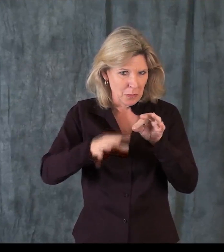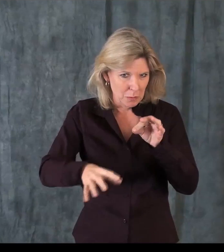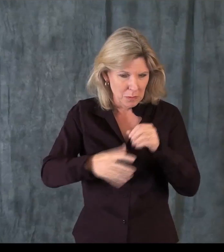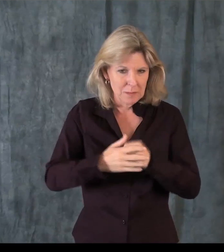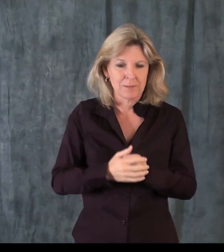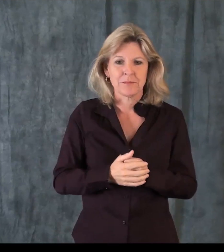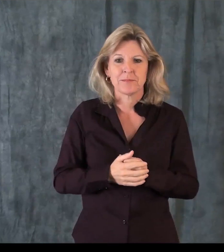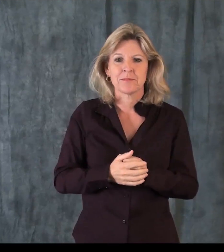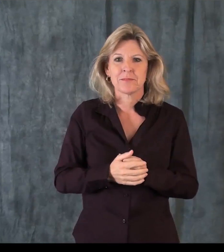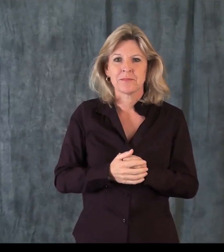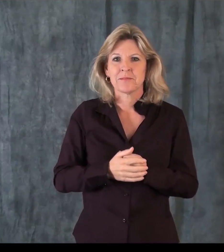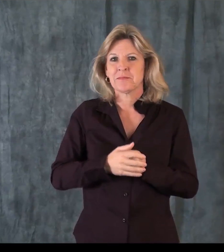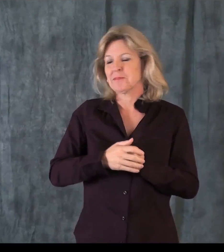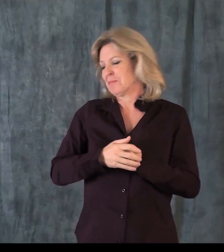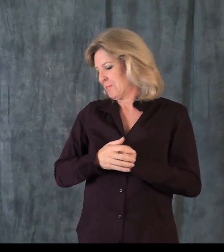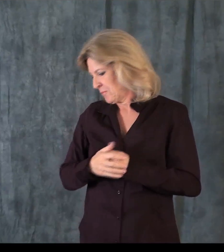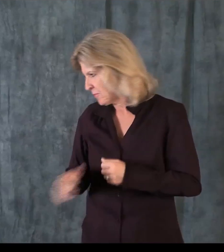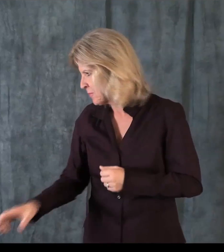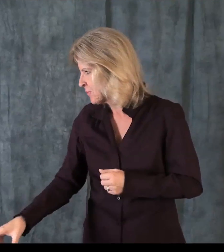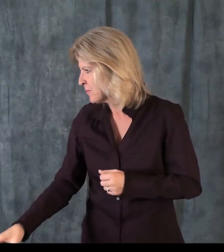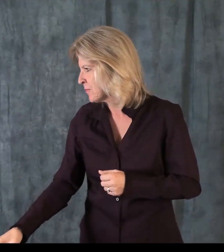So I work in the courts as a court interpreter.